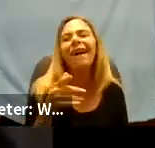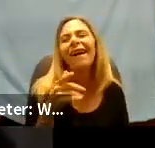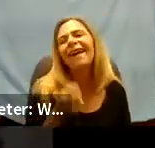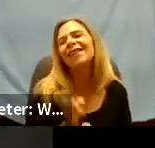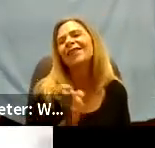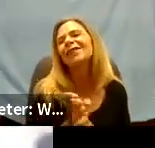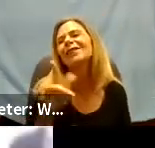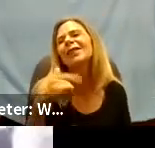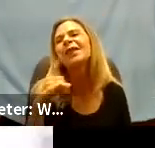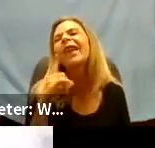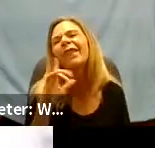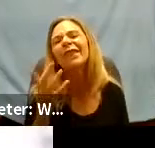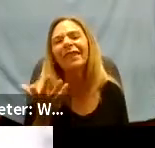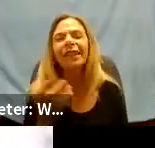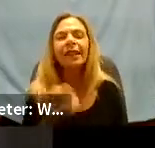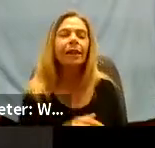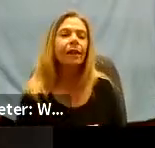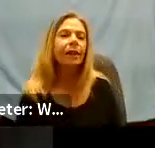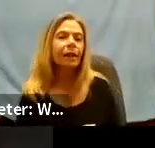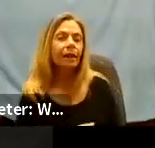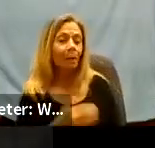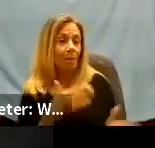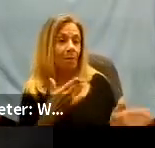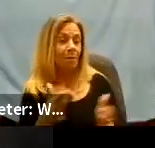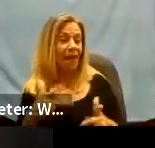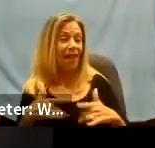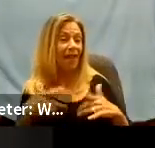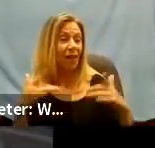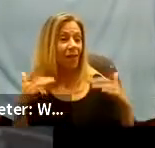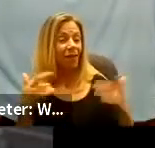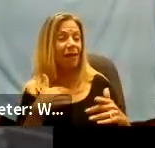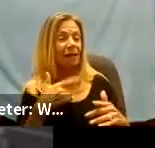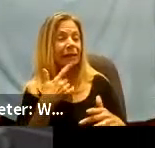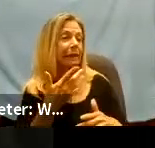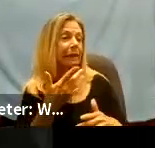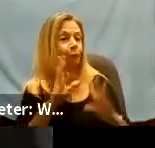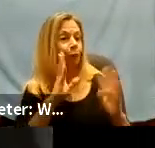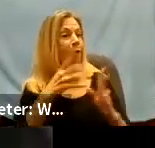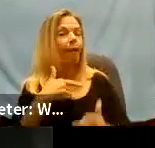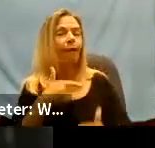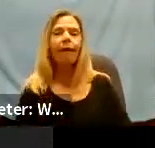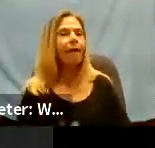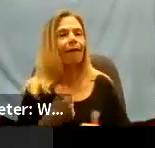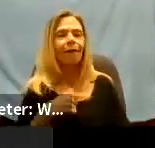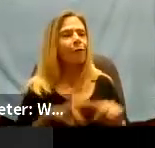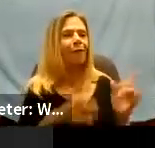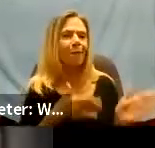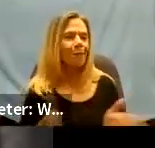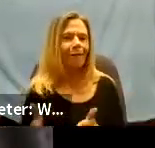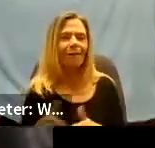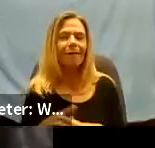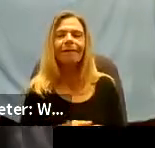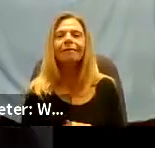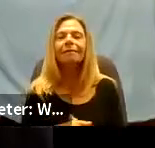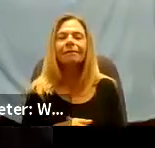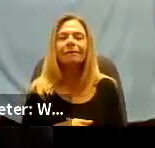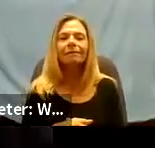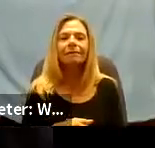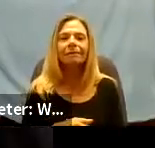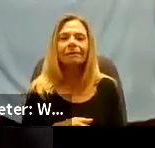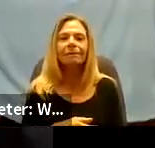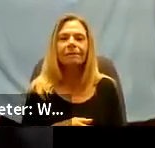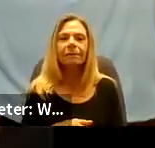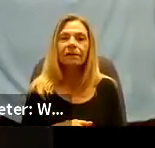cannot plan the events that shape us. Look like you have a coke problem. May I? You better wash your